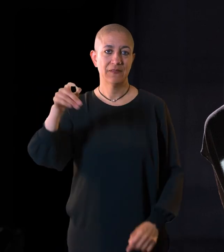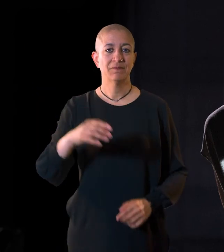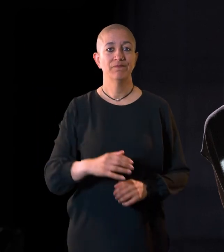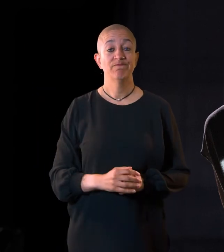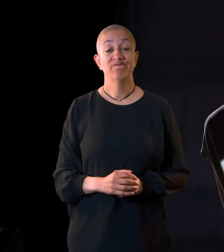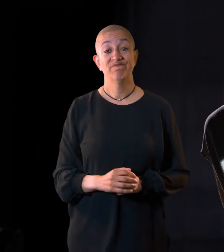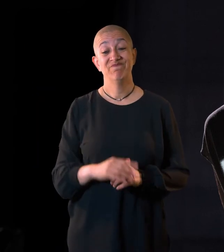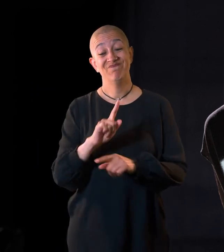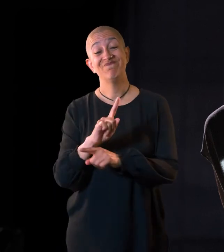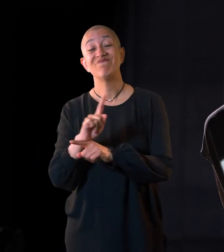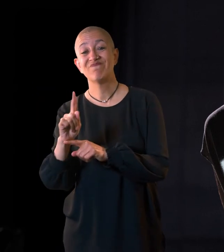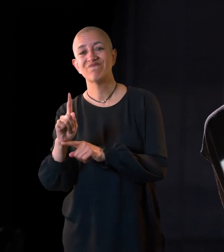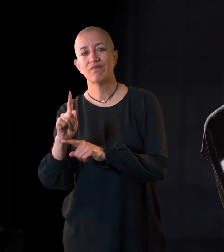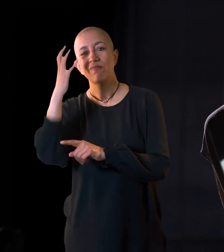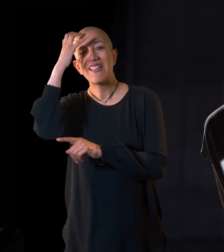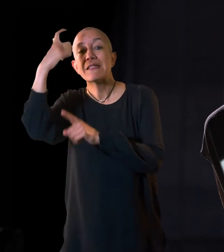Edward dies shortly after.